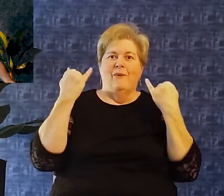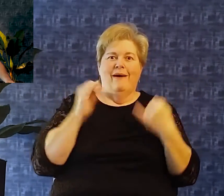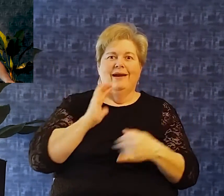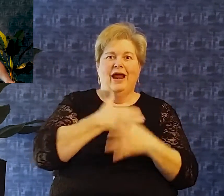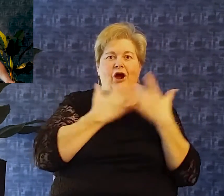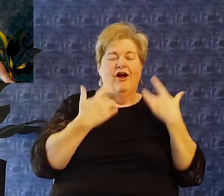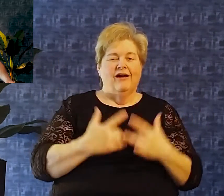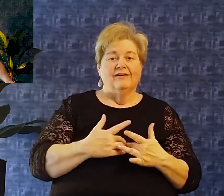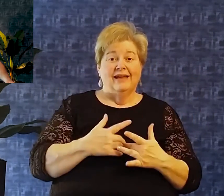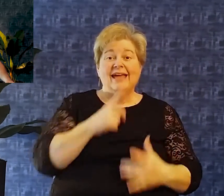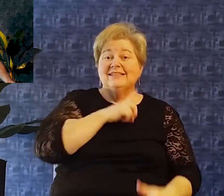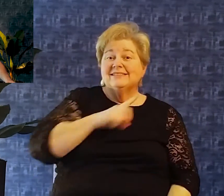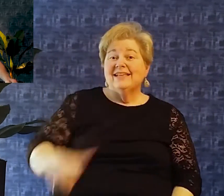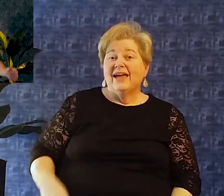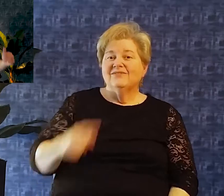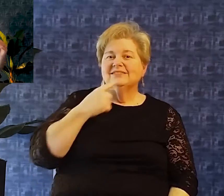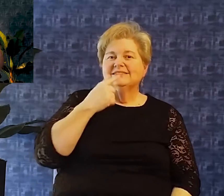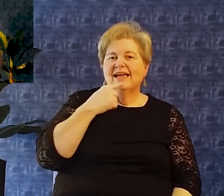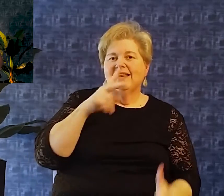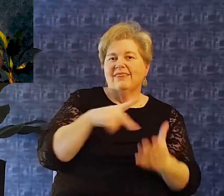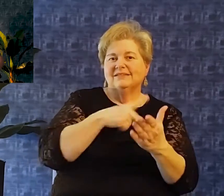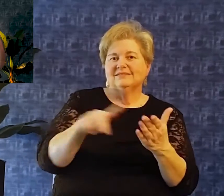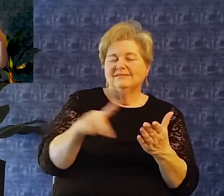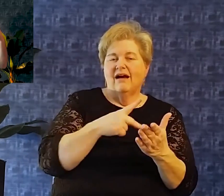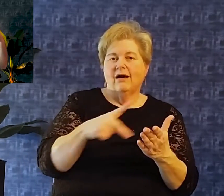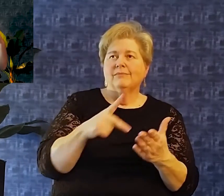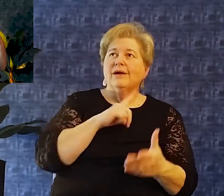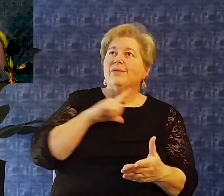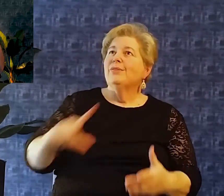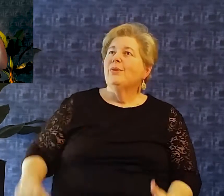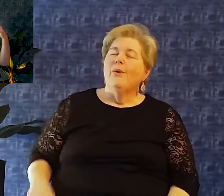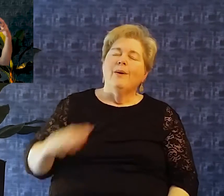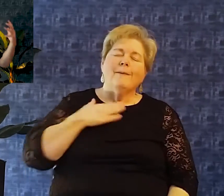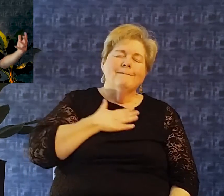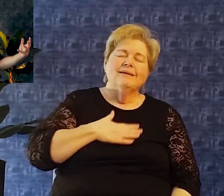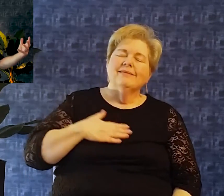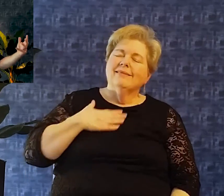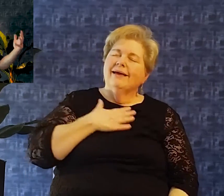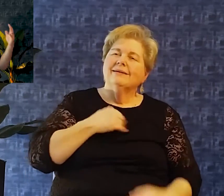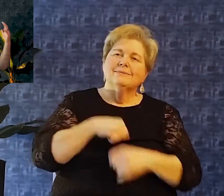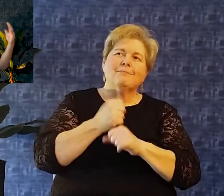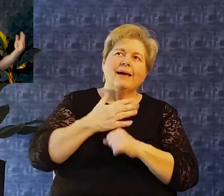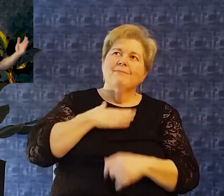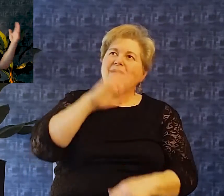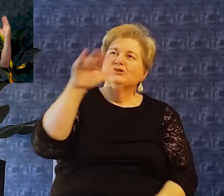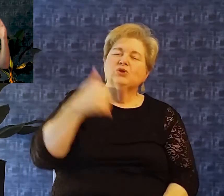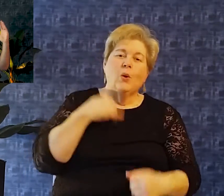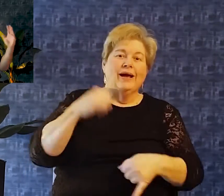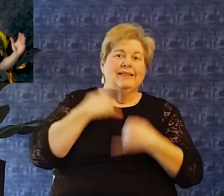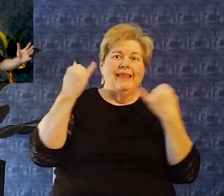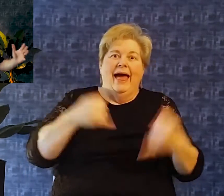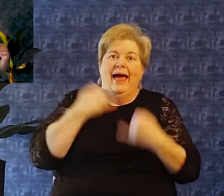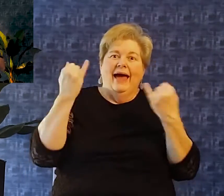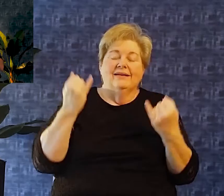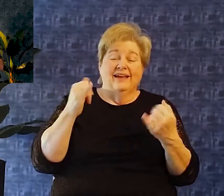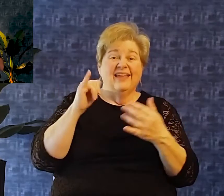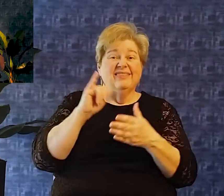gladden my soul That alone should bring joy to our hearts knowing god's forgiveness and god's